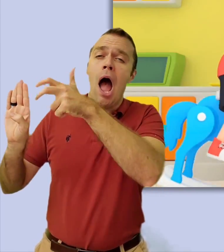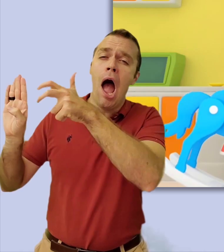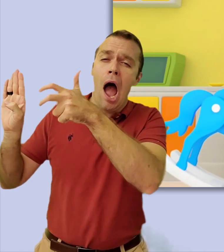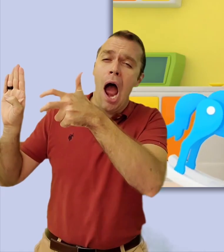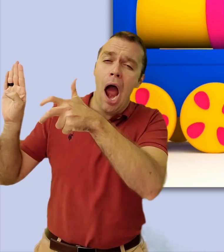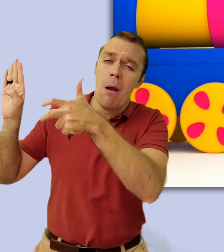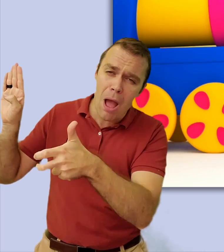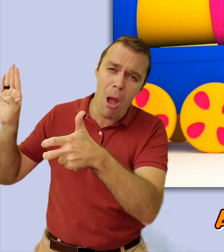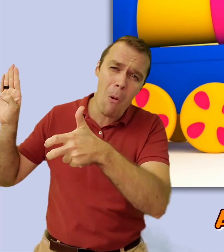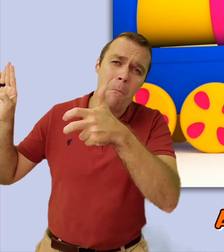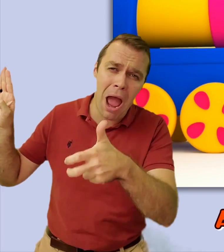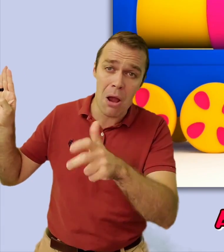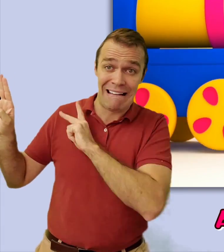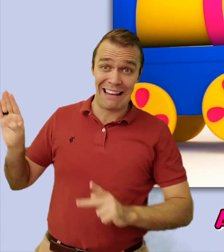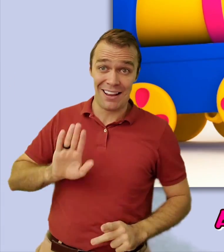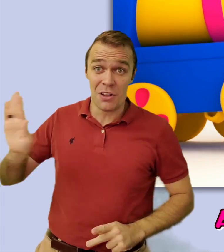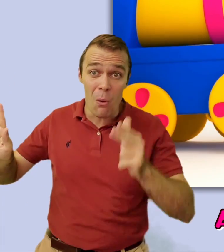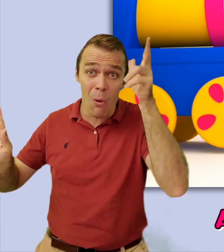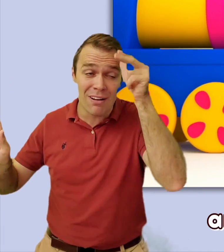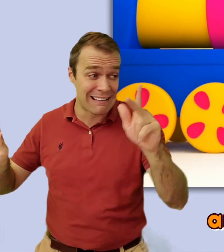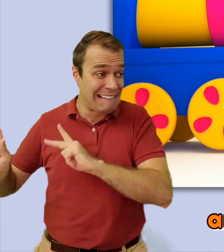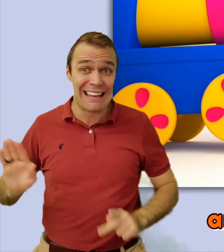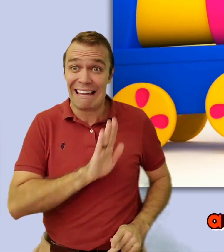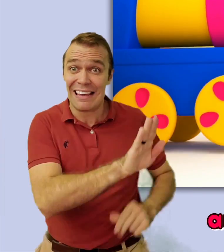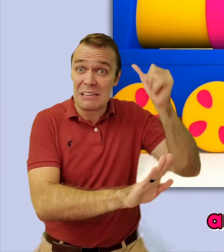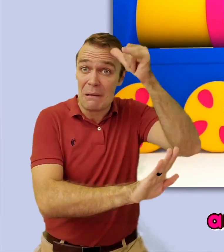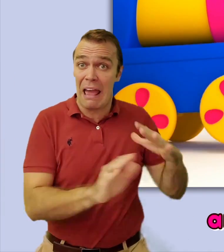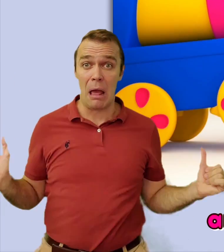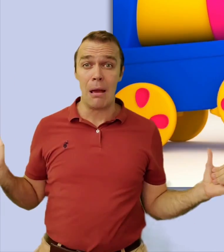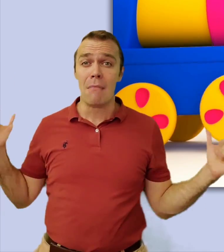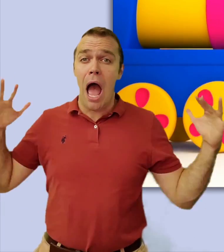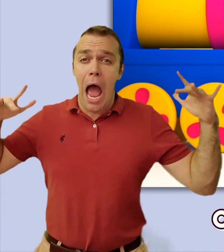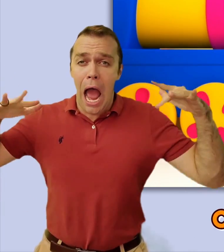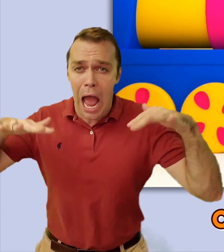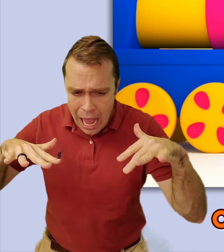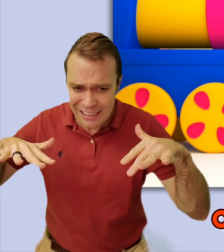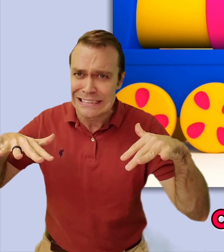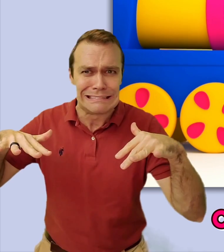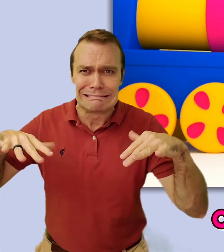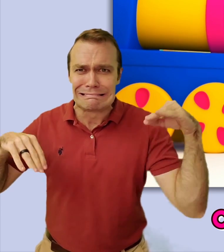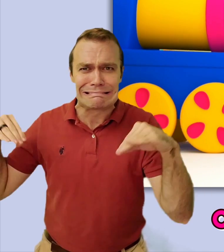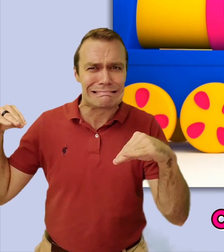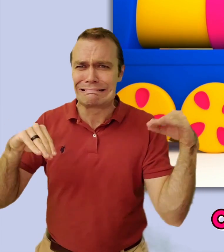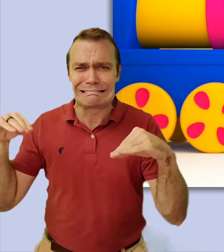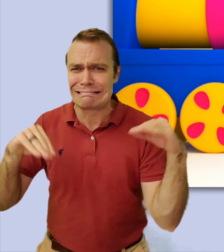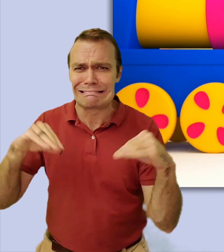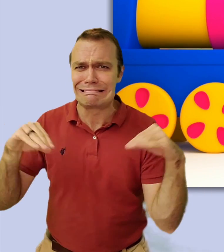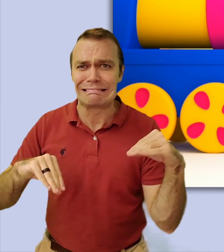ball. All the king's horses and all the king's men couldn't put Humpty together